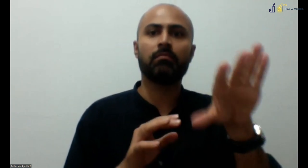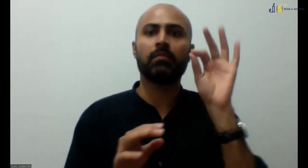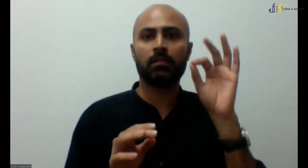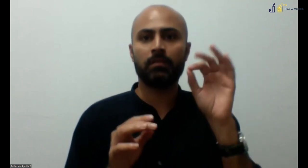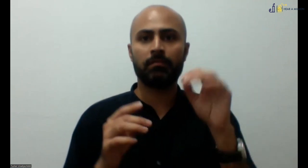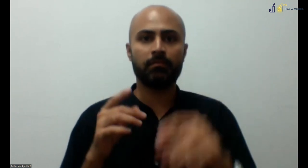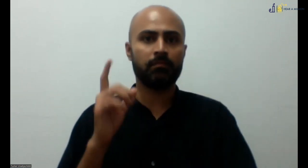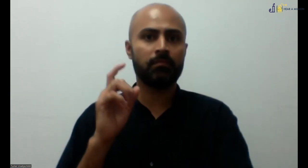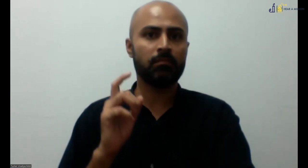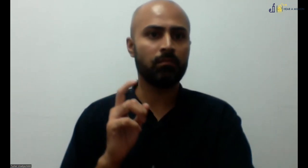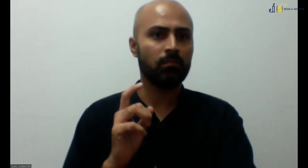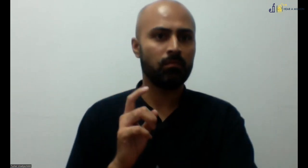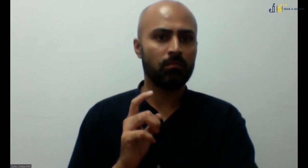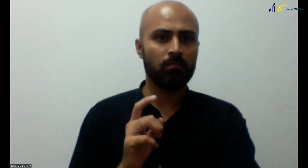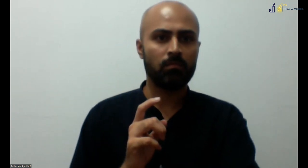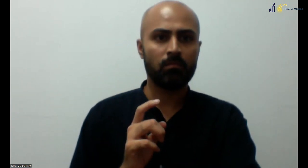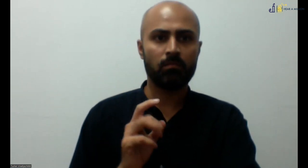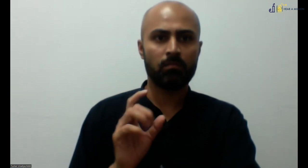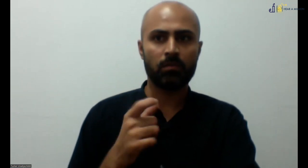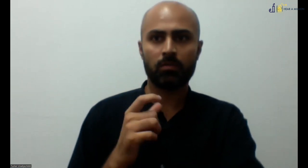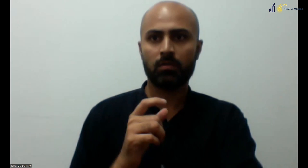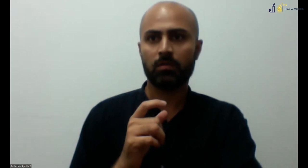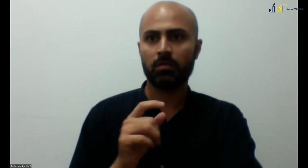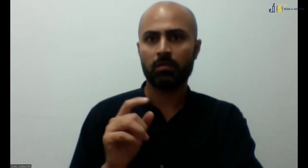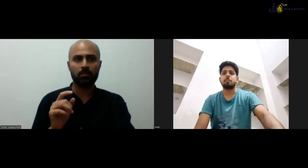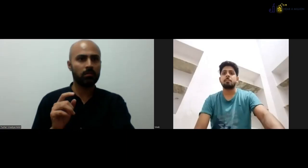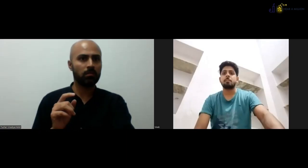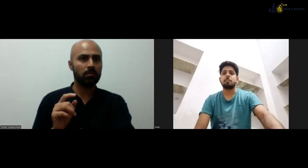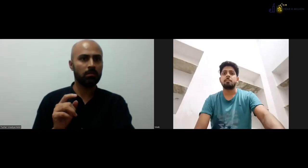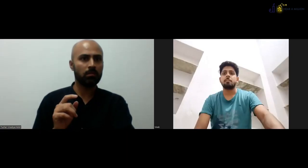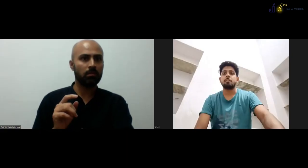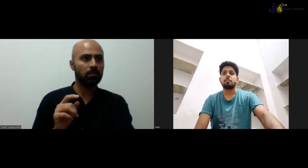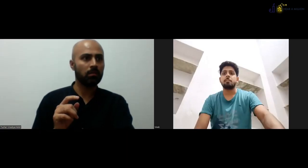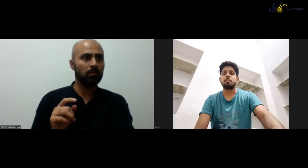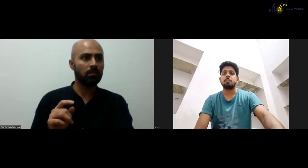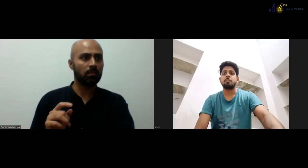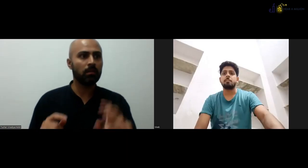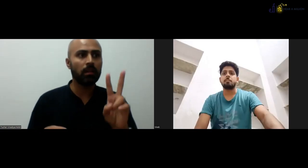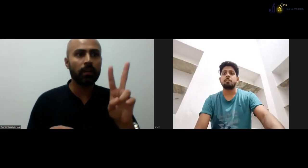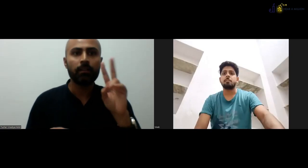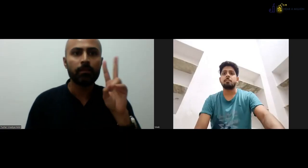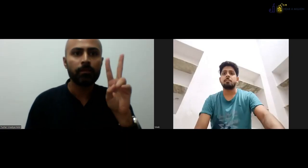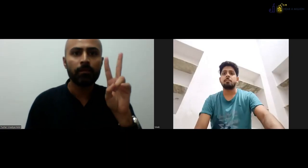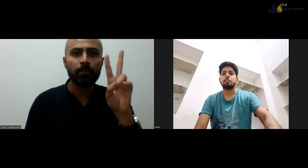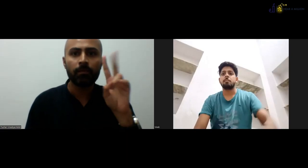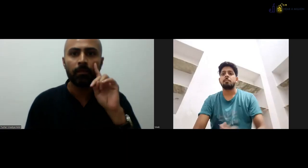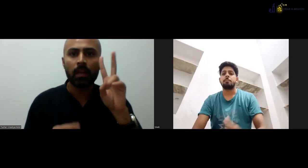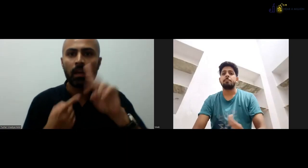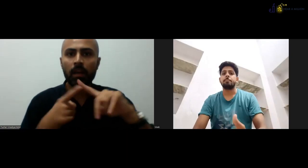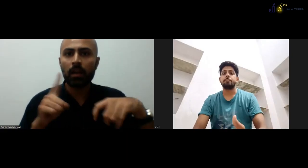We will now open up to taking questions from our audience. We have some hands raised. Can we